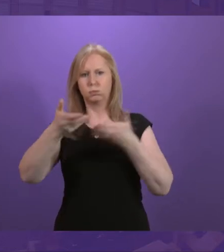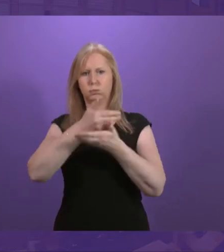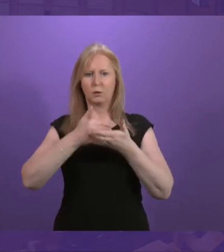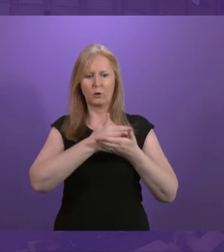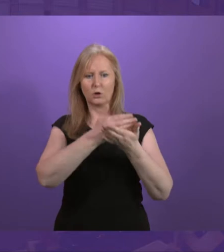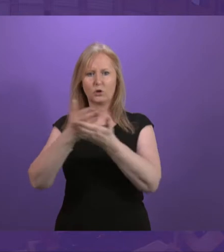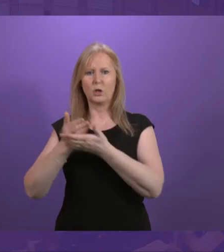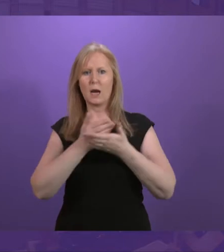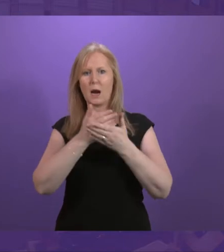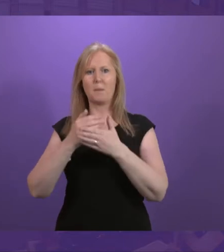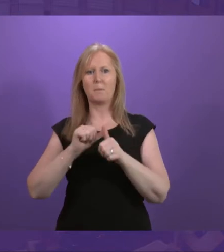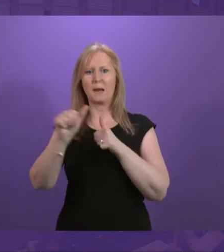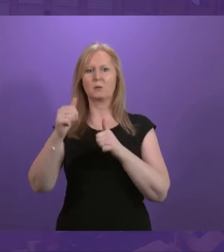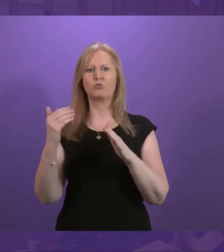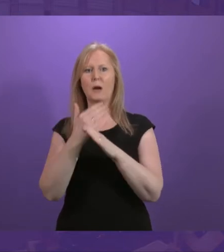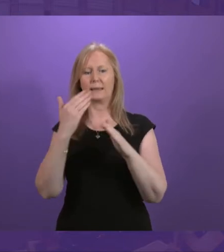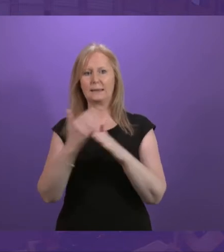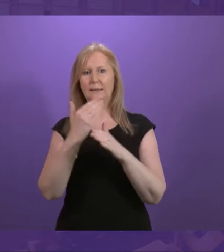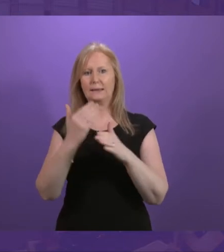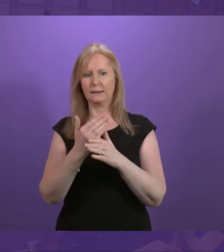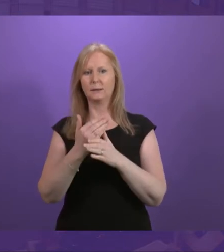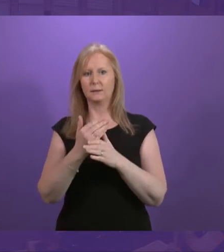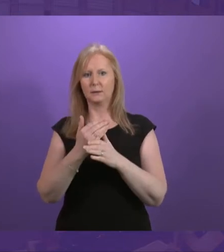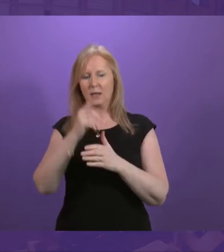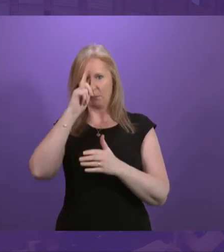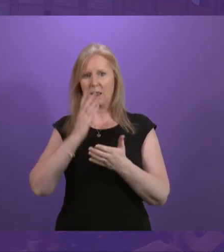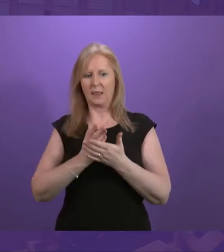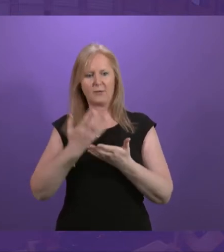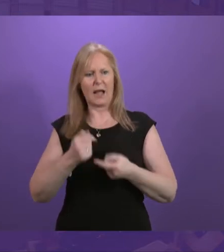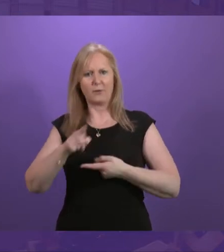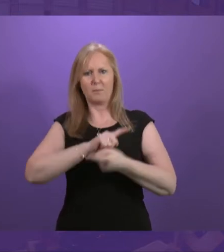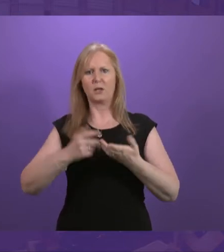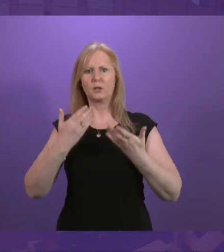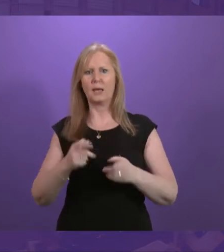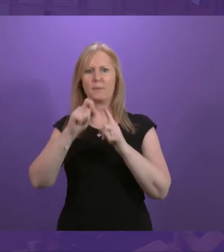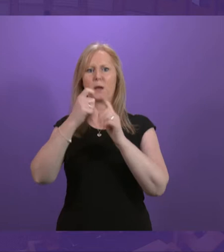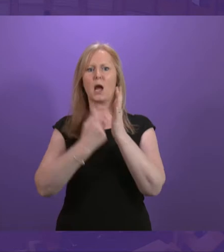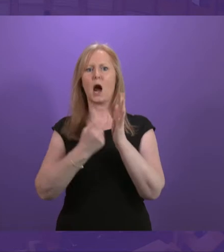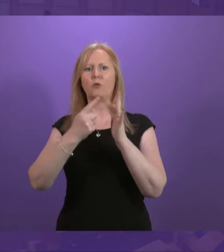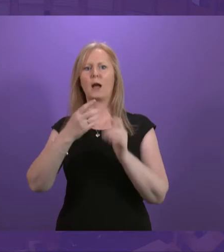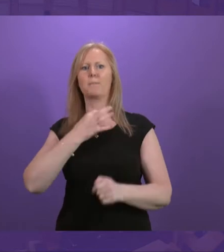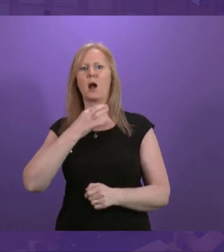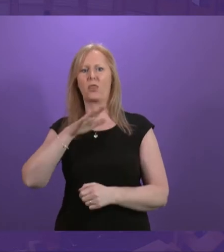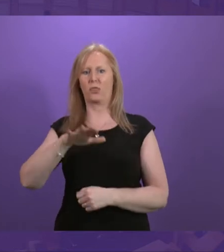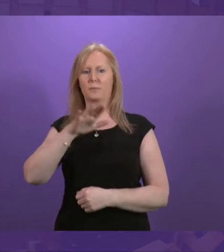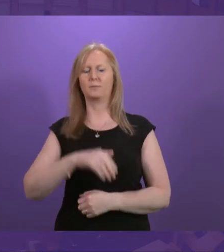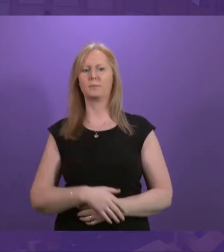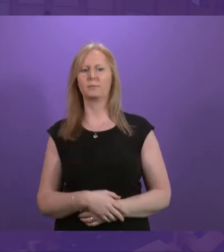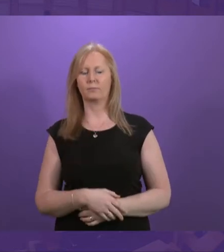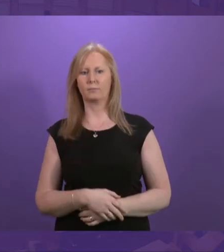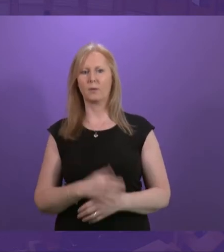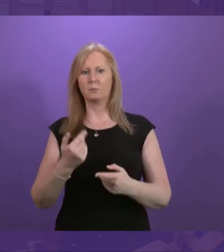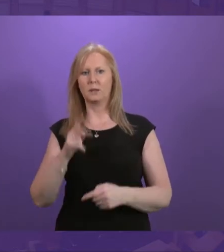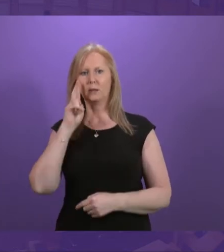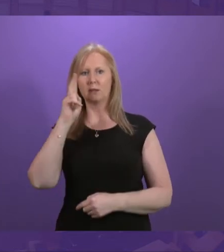share best practice. Such a meeting, I understand, taking place today at PRI in Perth. We have also seen an increase in